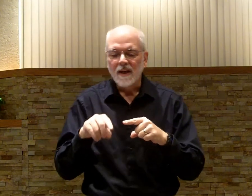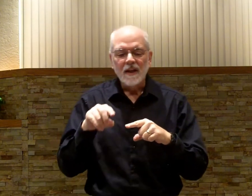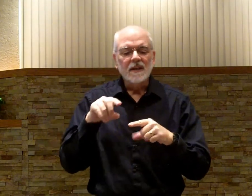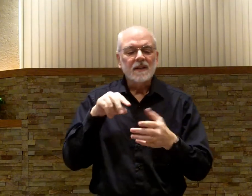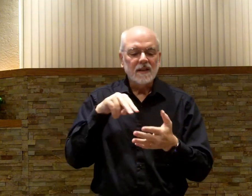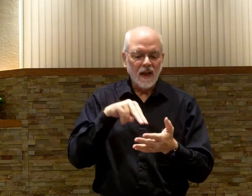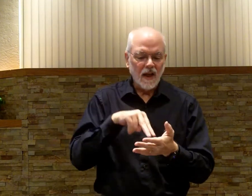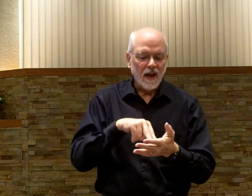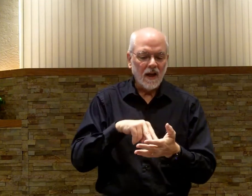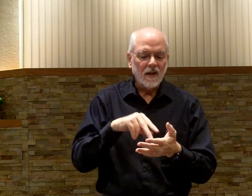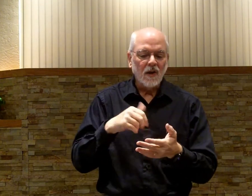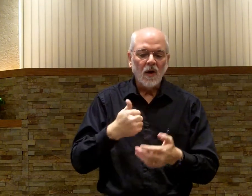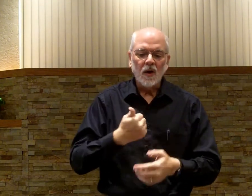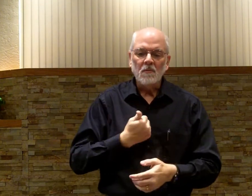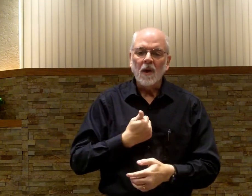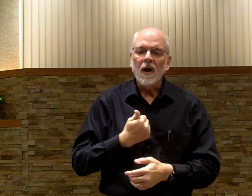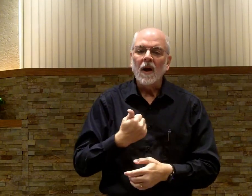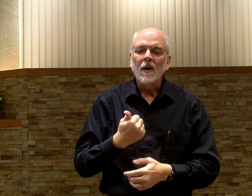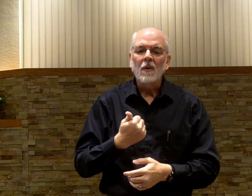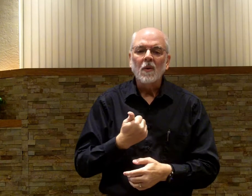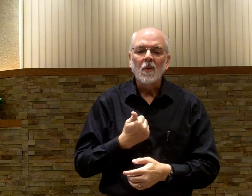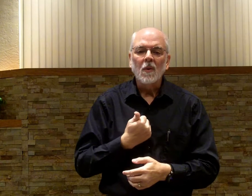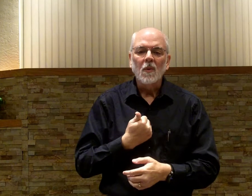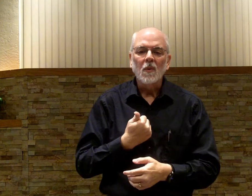stand on my own.